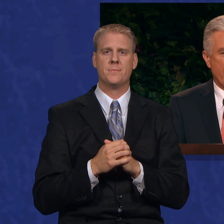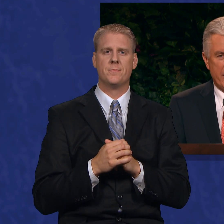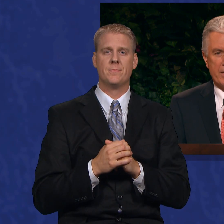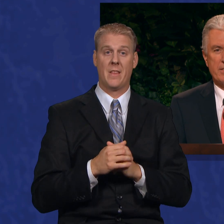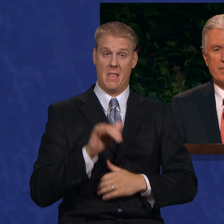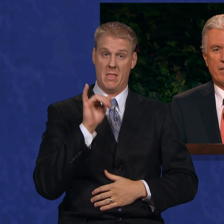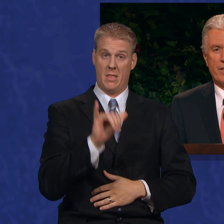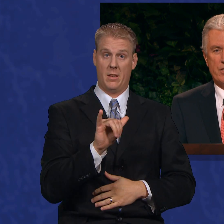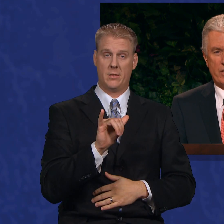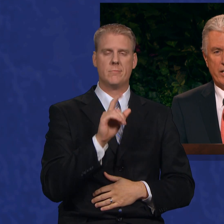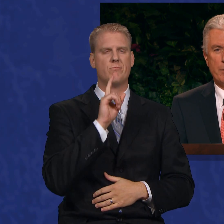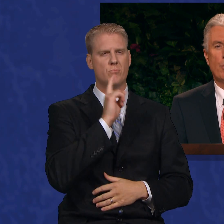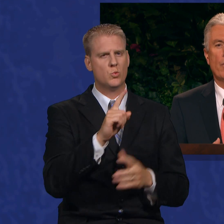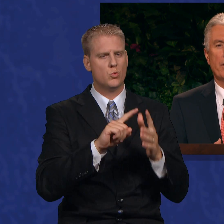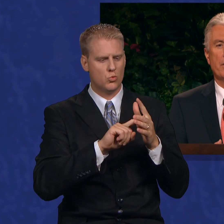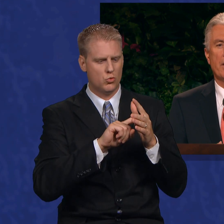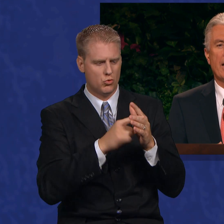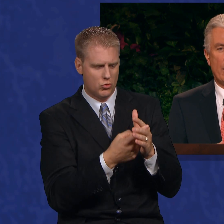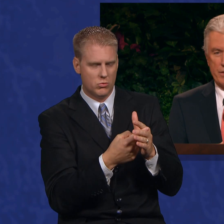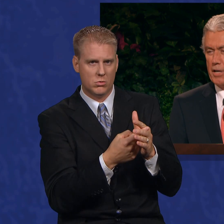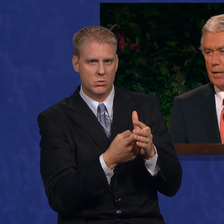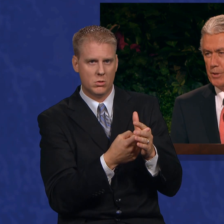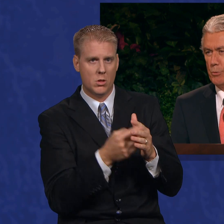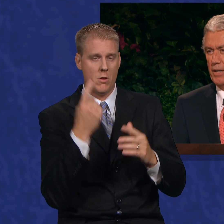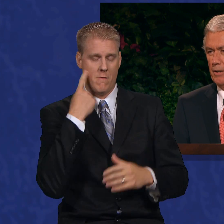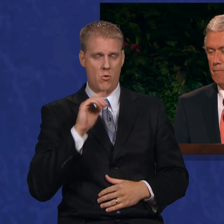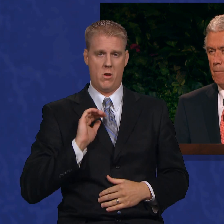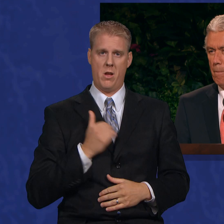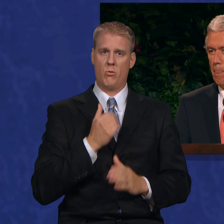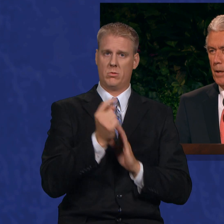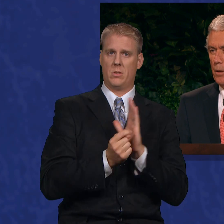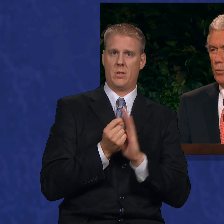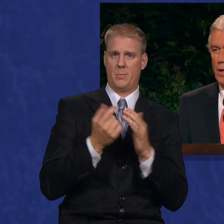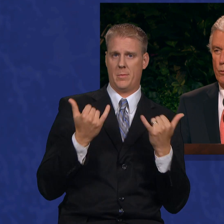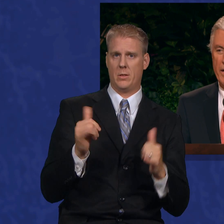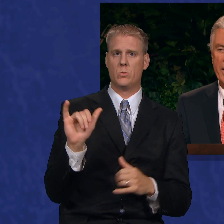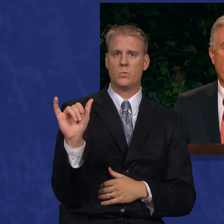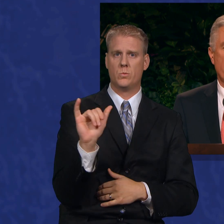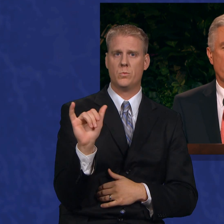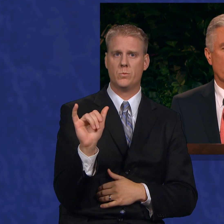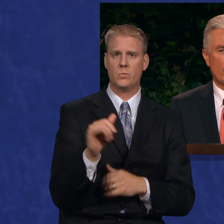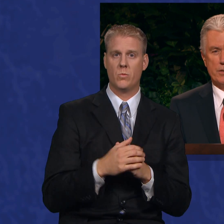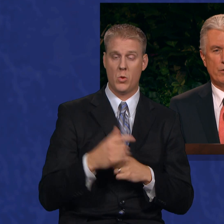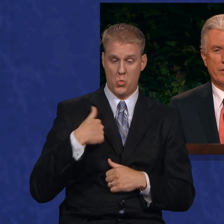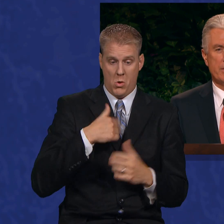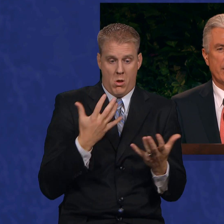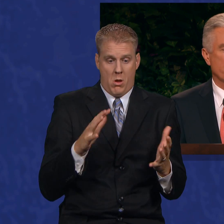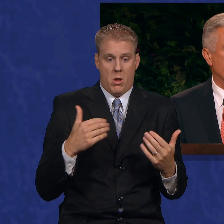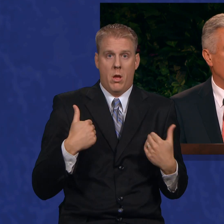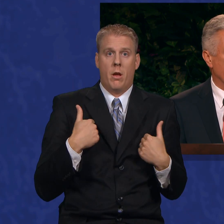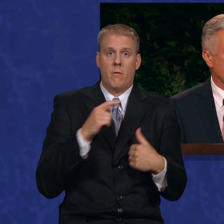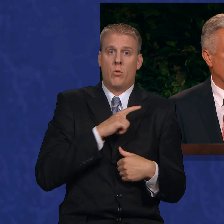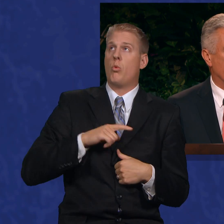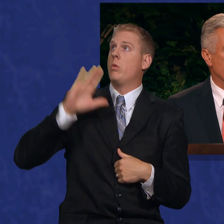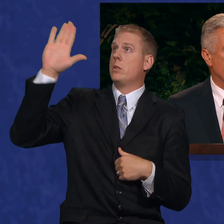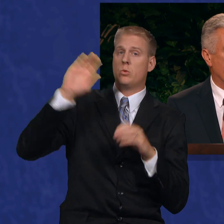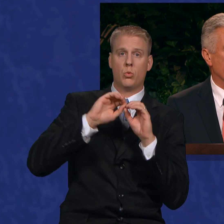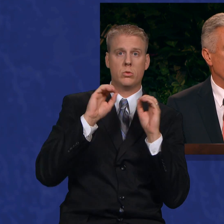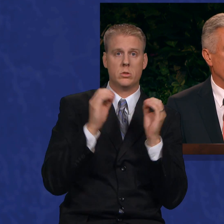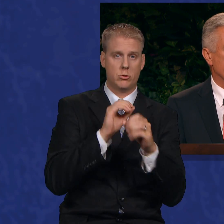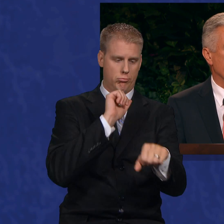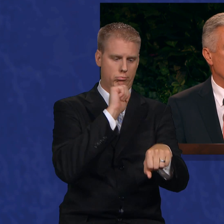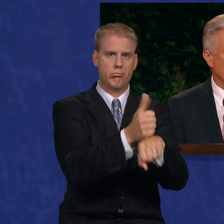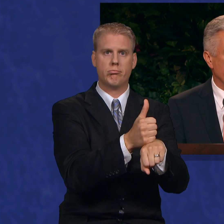That is the starting point in our time as well. We already have the Lord's organization in place. Our